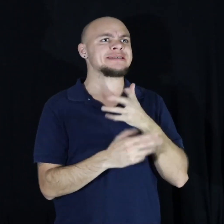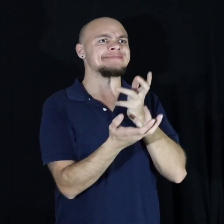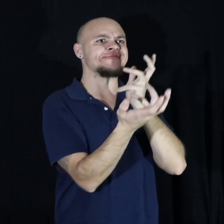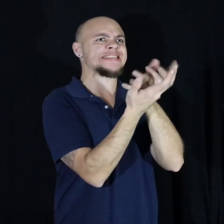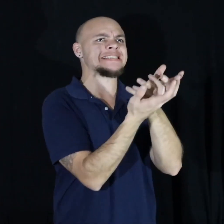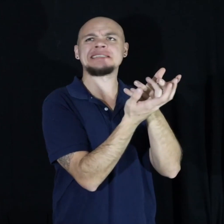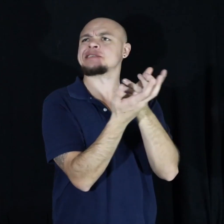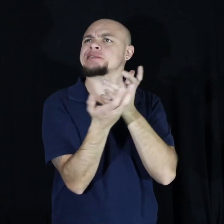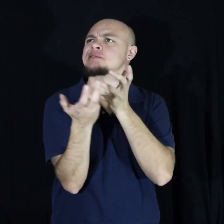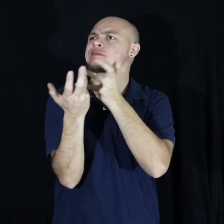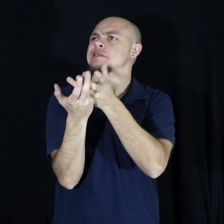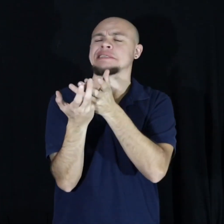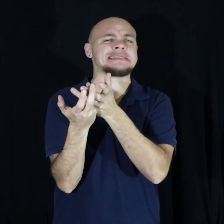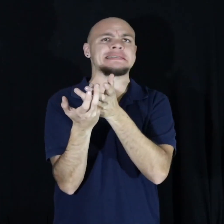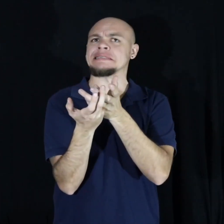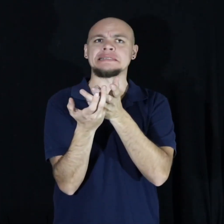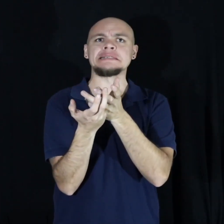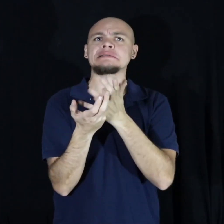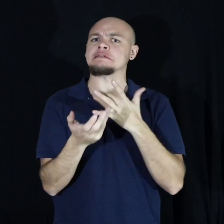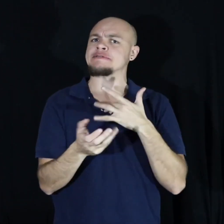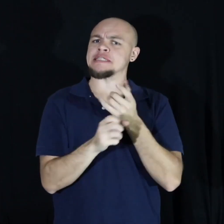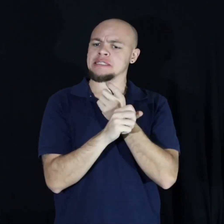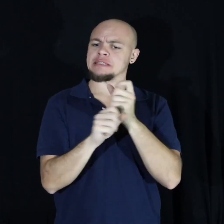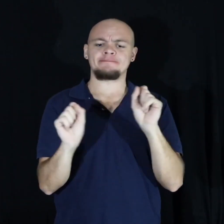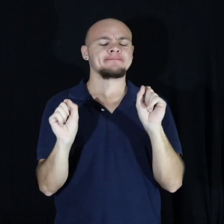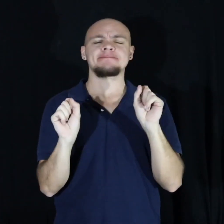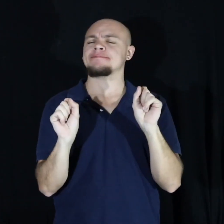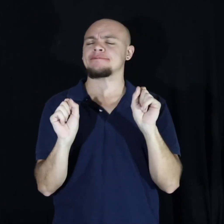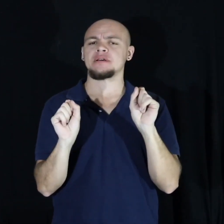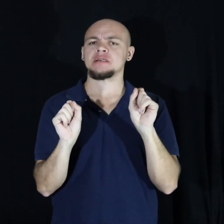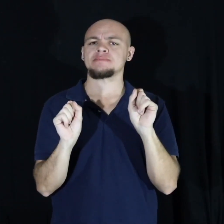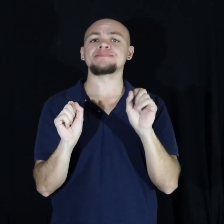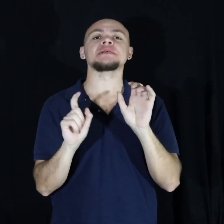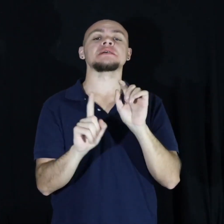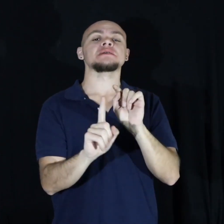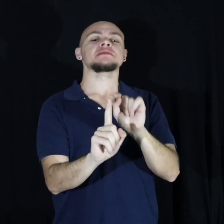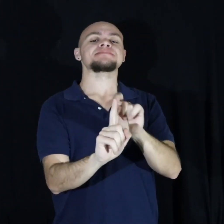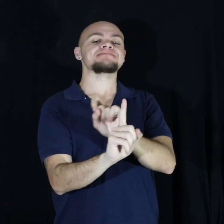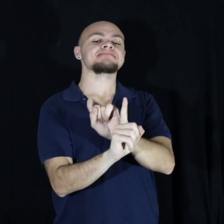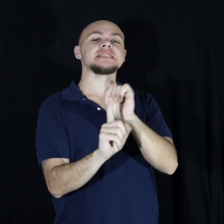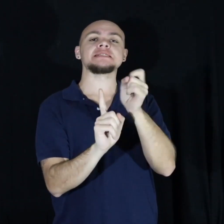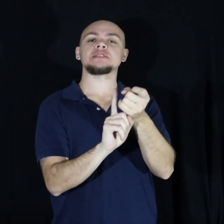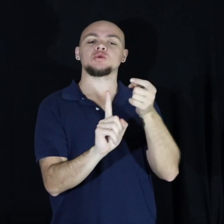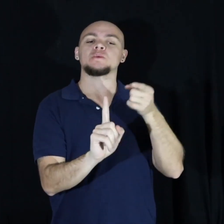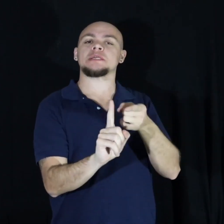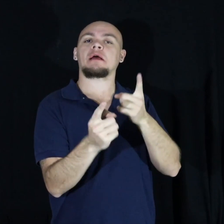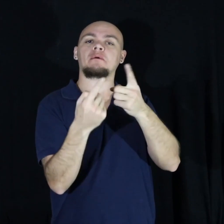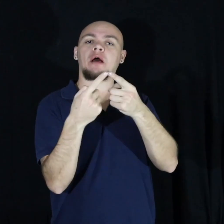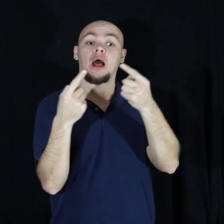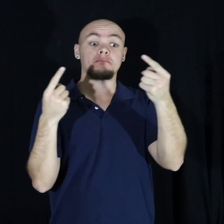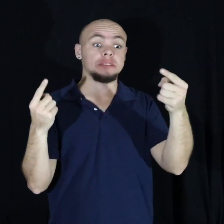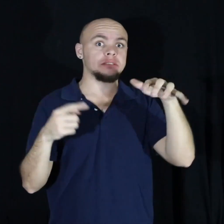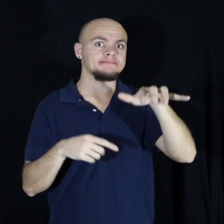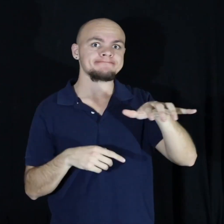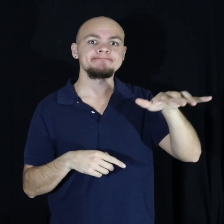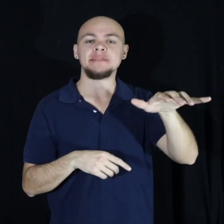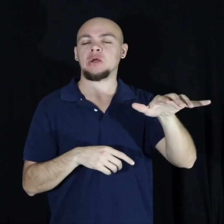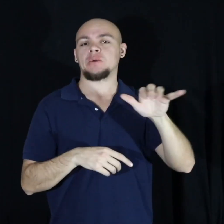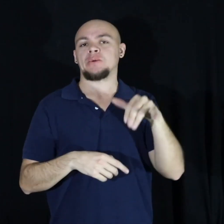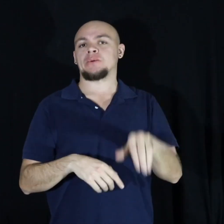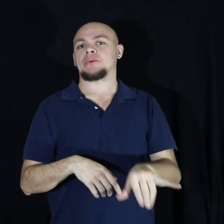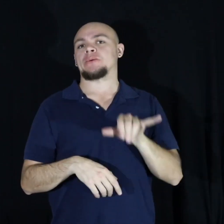or unsafe but in a scenario where we have the exact opposite it is different